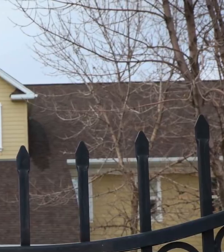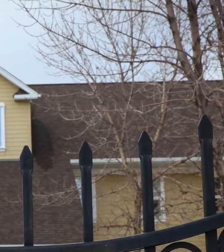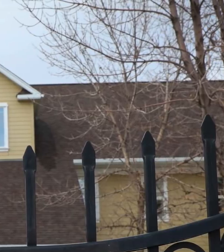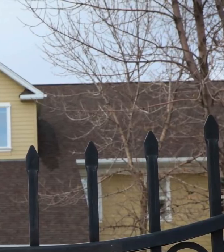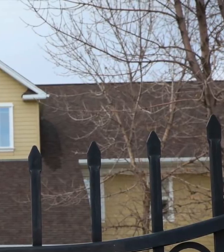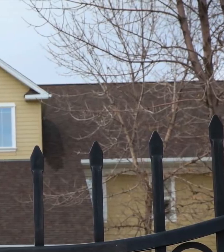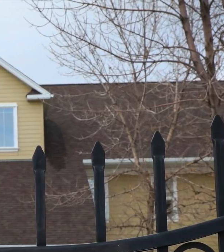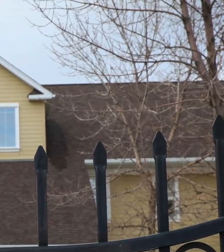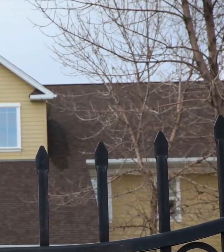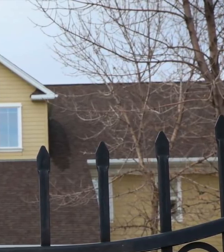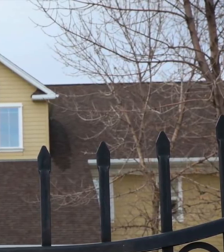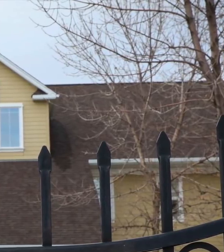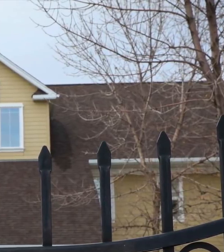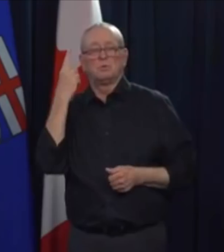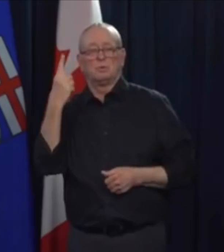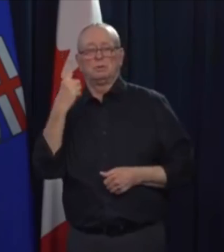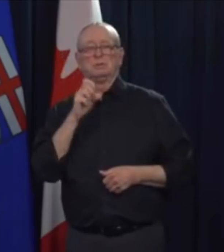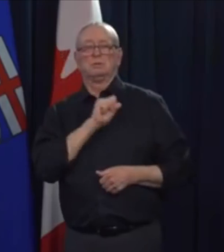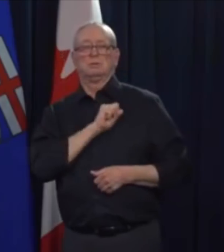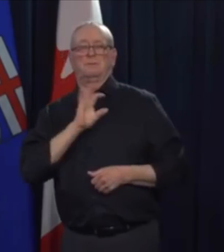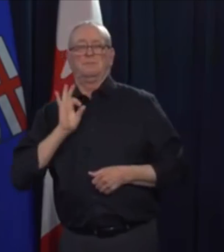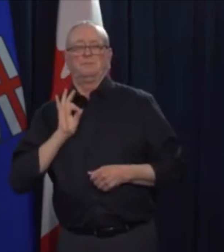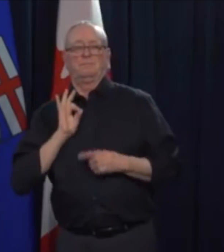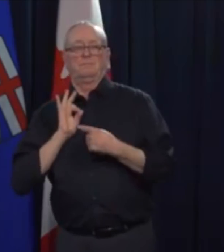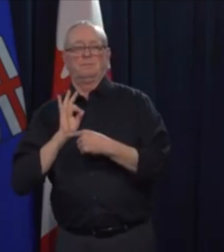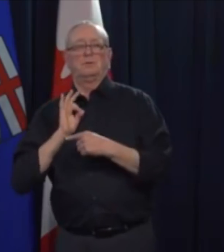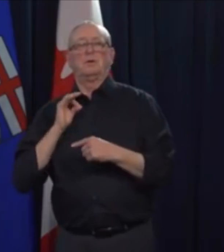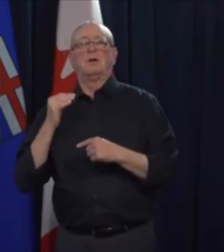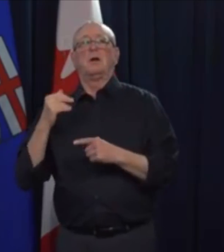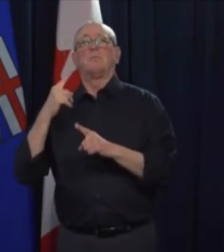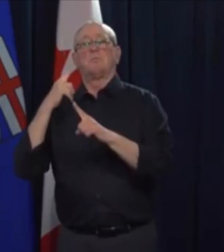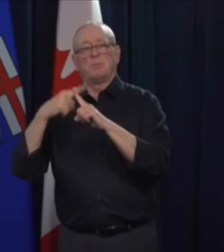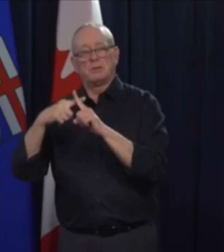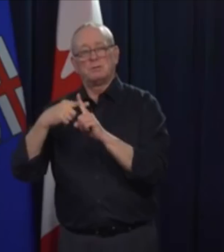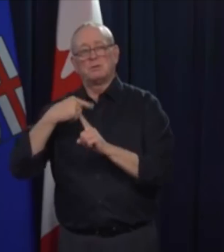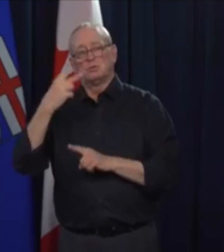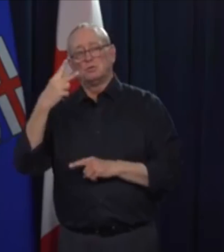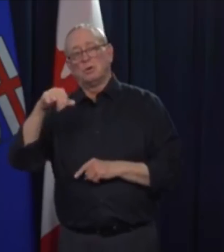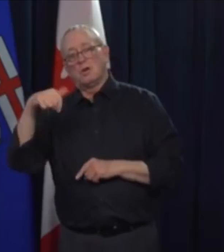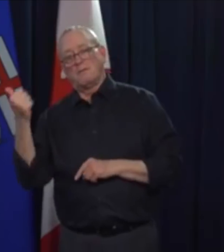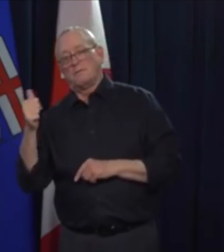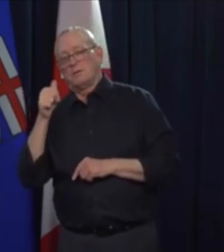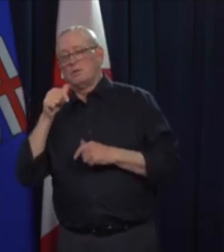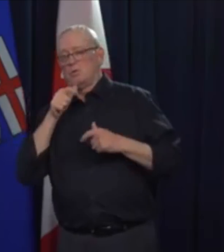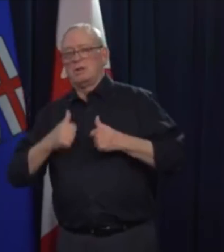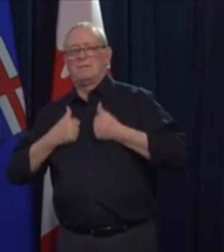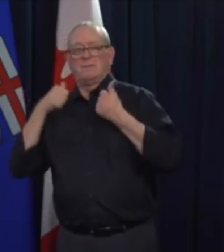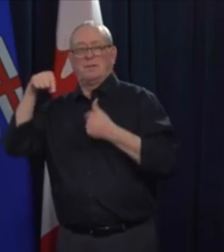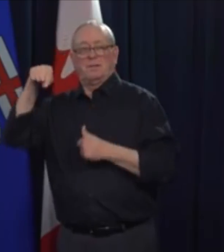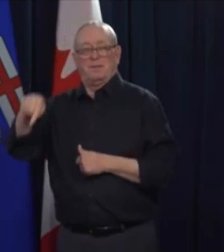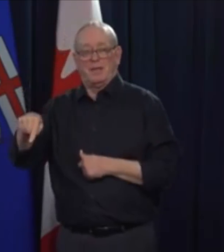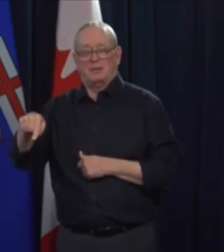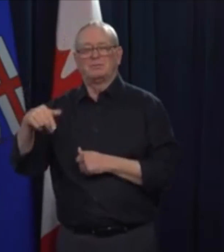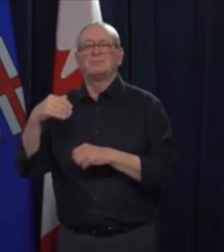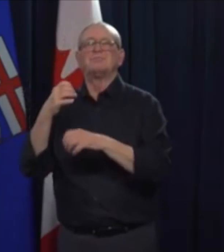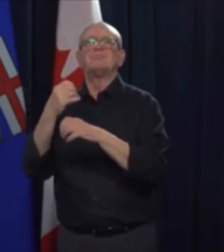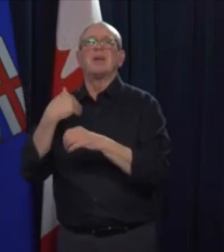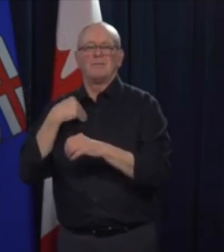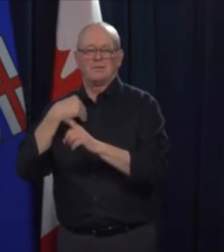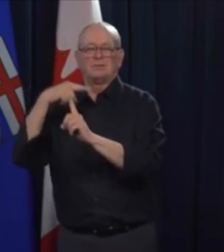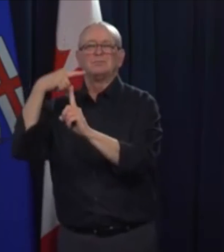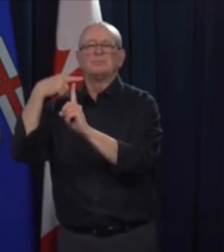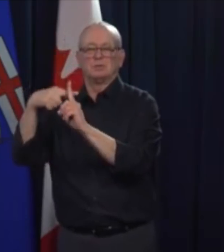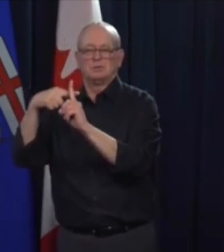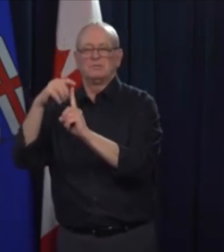with an additional 11 residents showing symptoms. These residents' tests are pending and investigation continues to